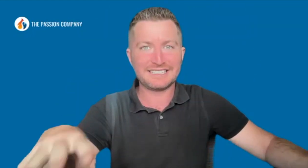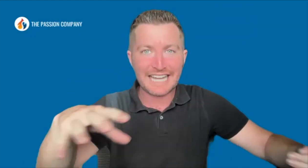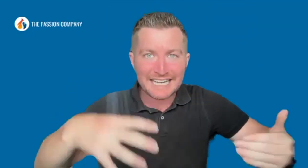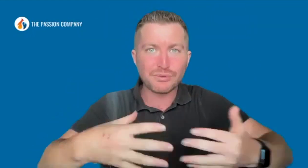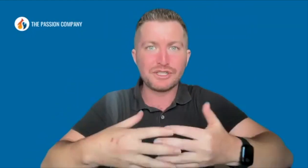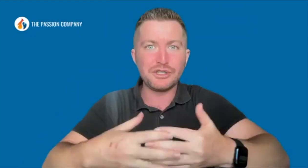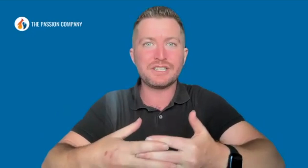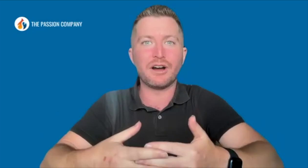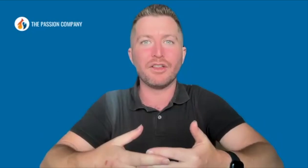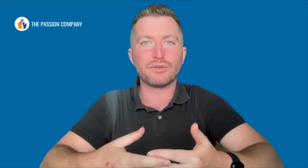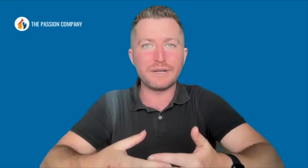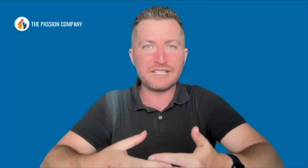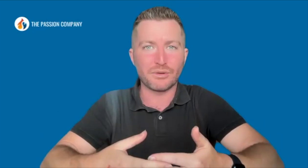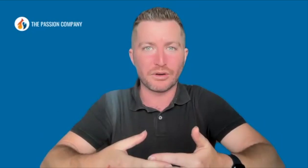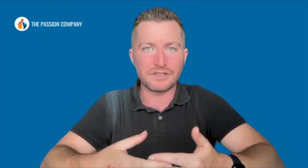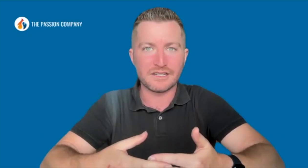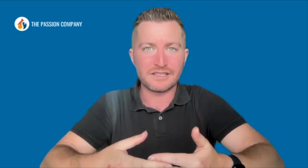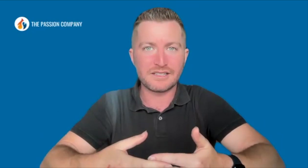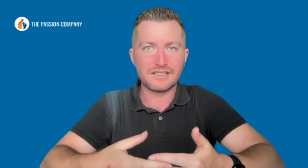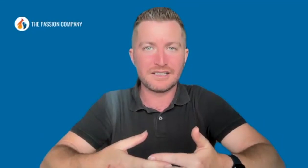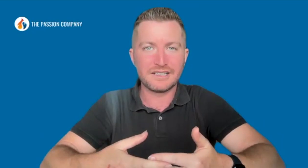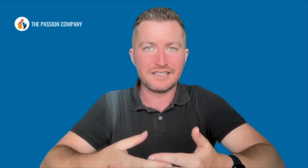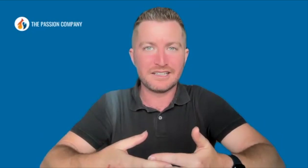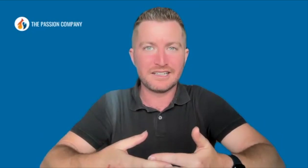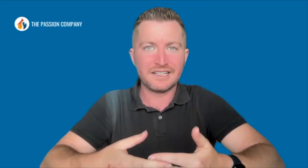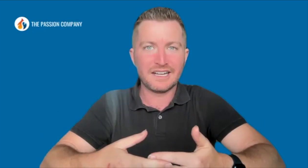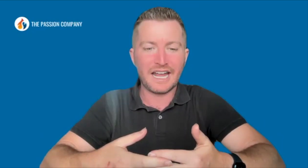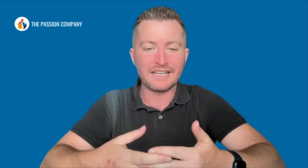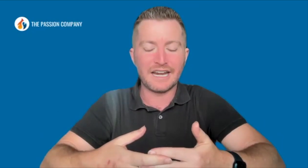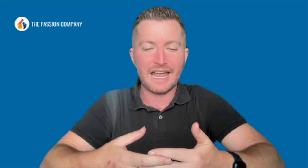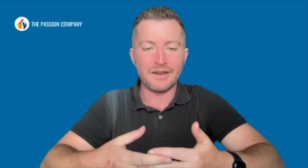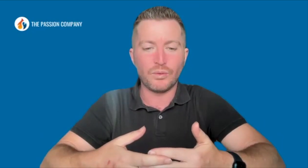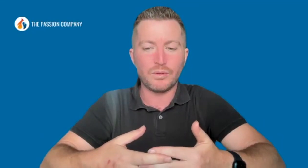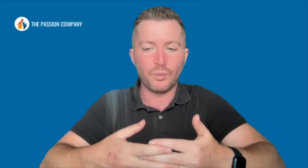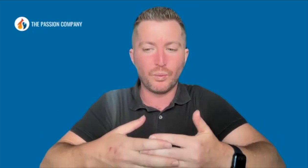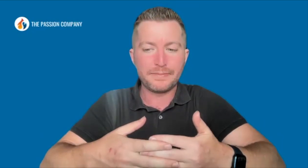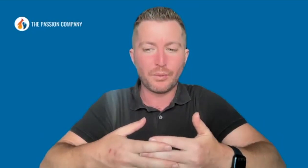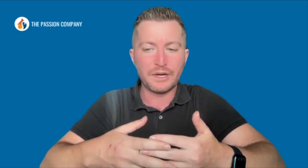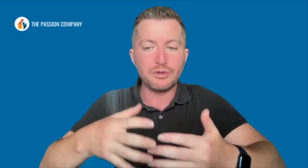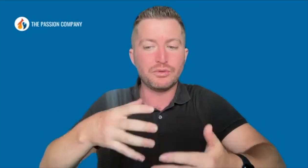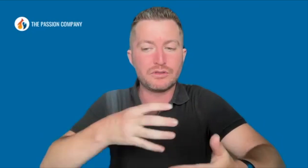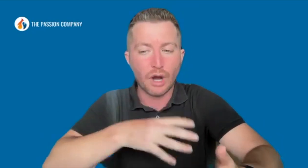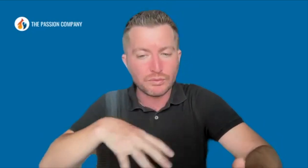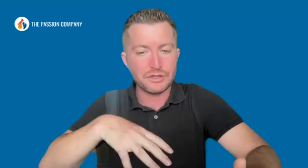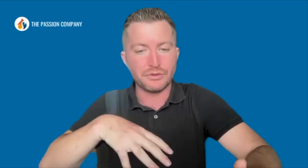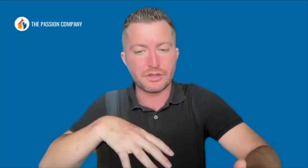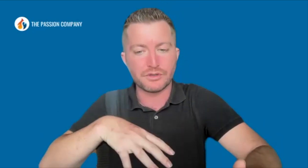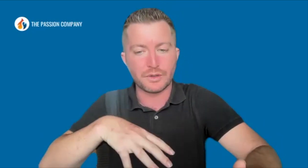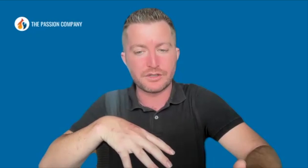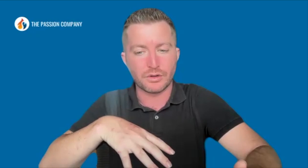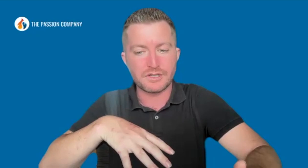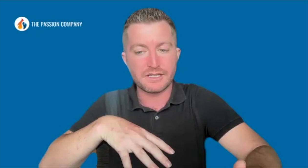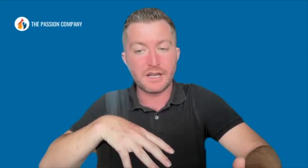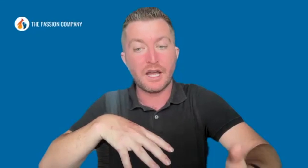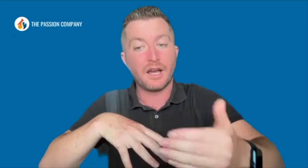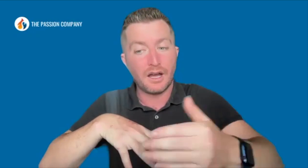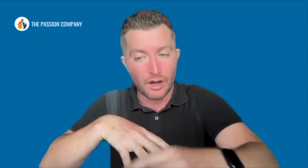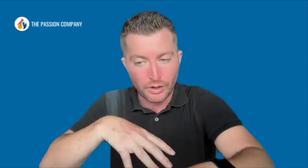That's what's using all the resources. And when you don't use those resources, okay,